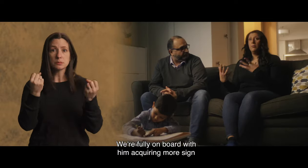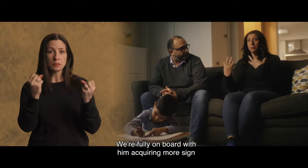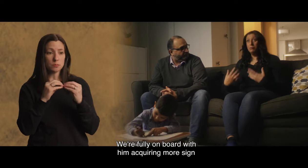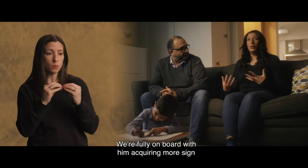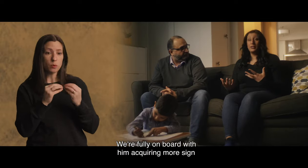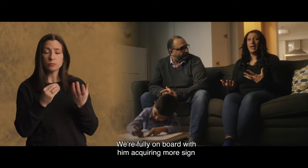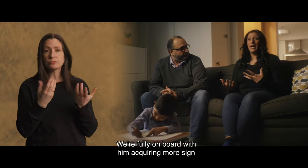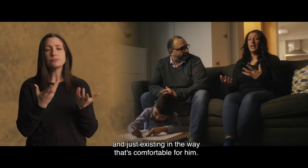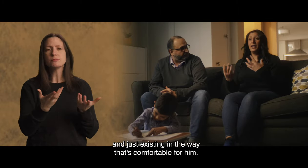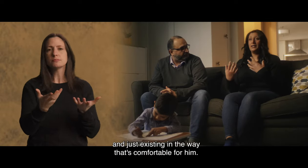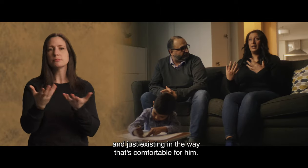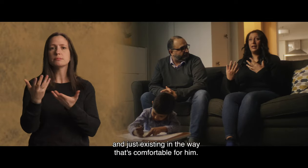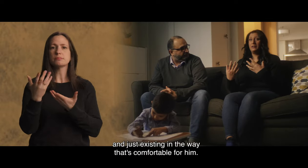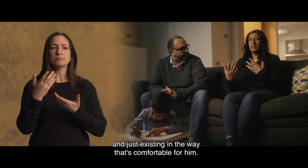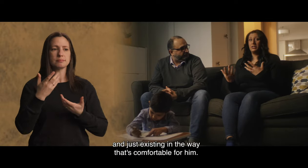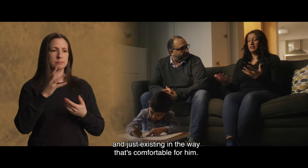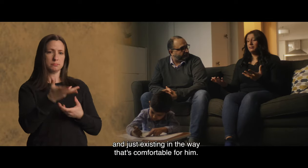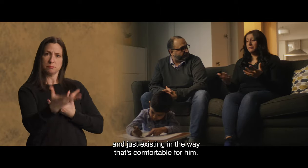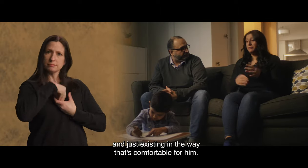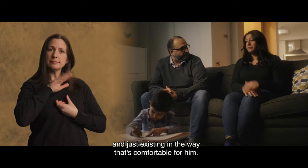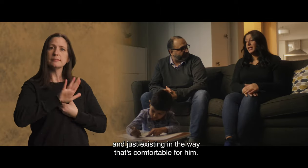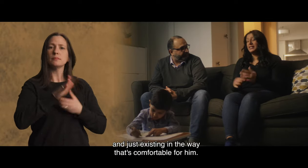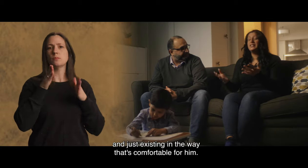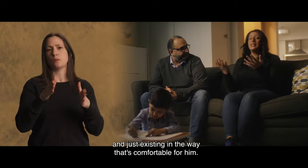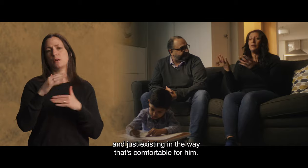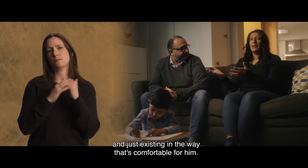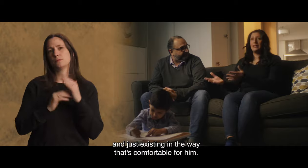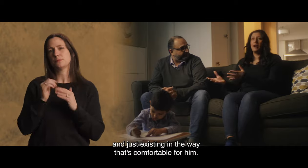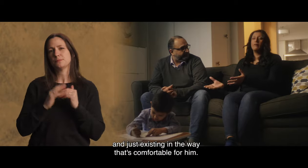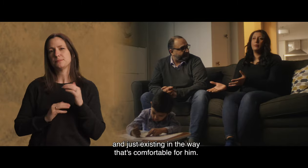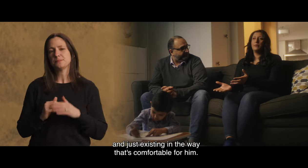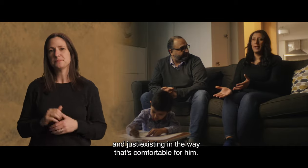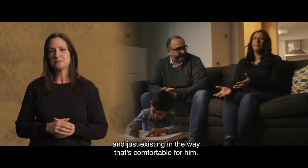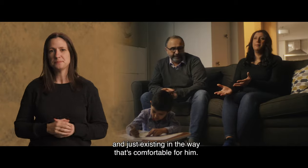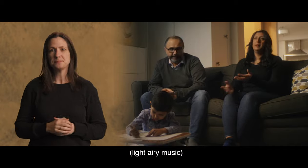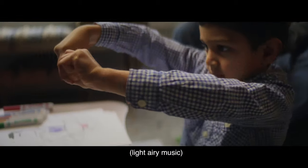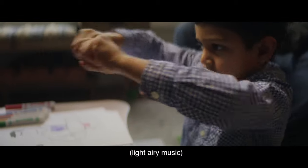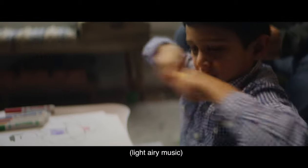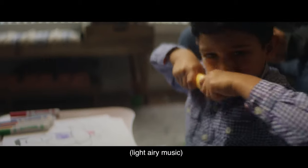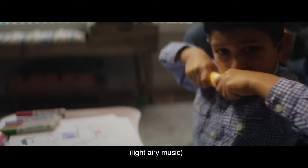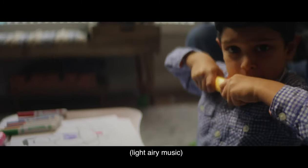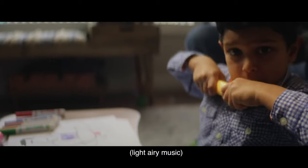more sign and just existing in the way that's comfortable for him.